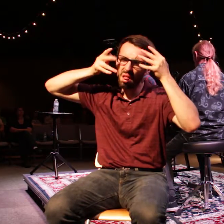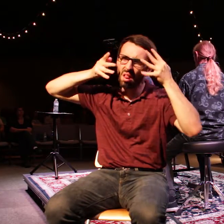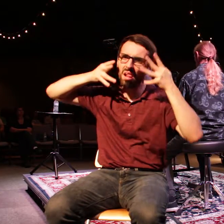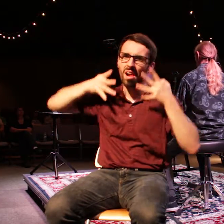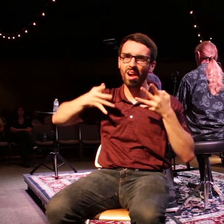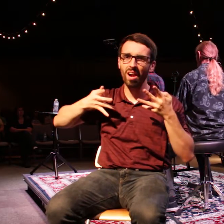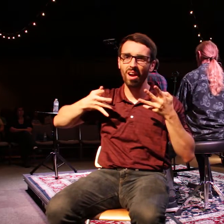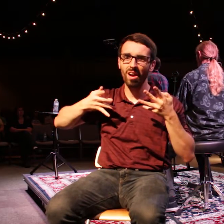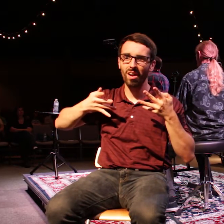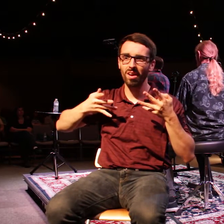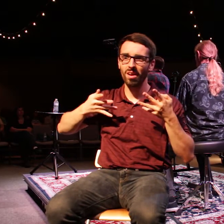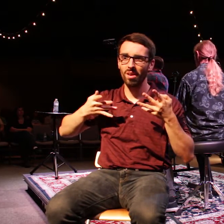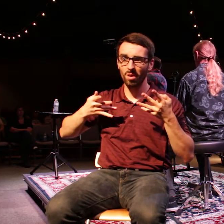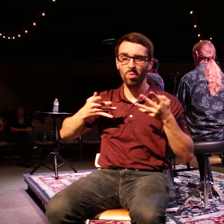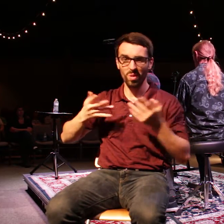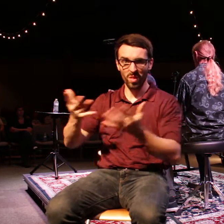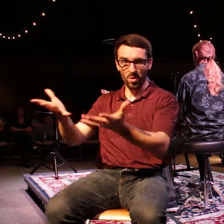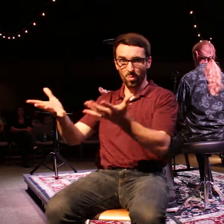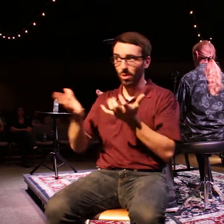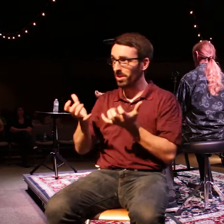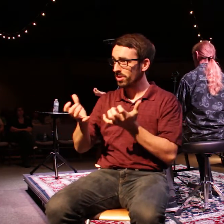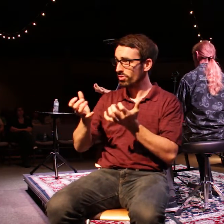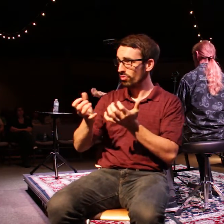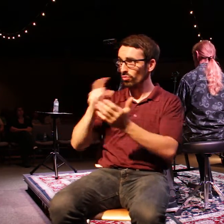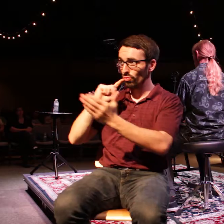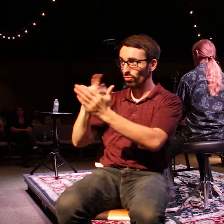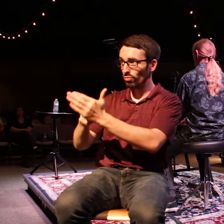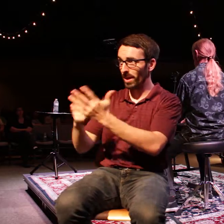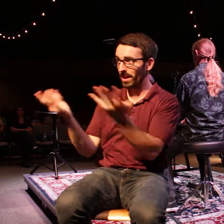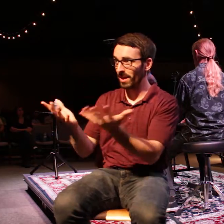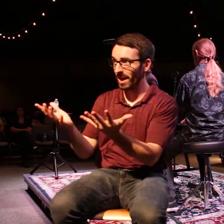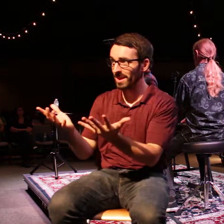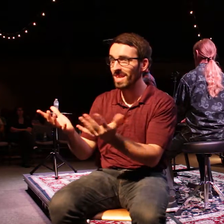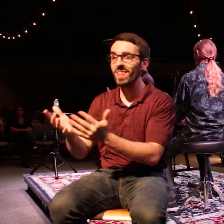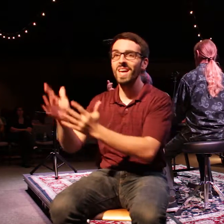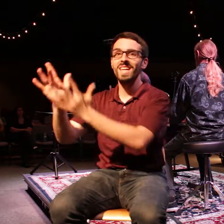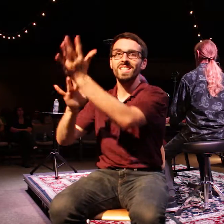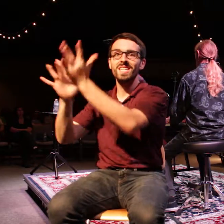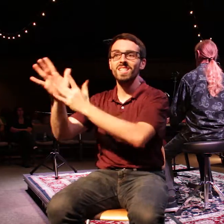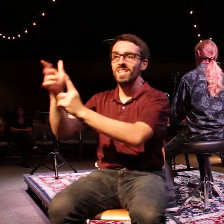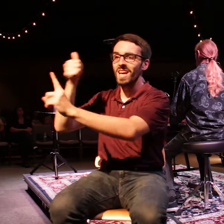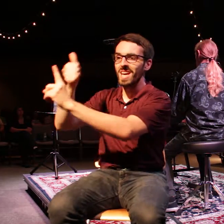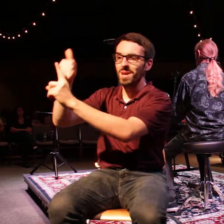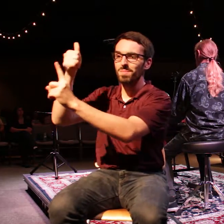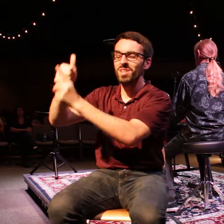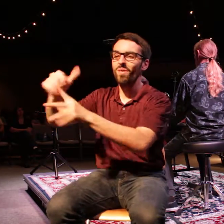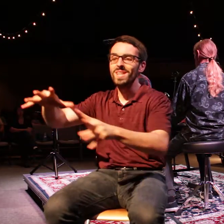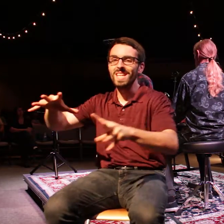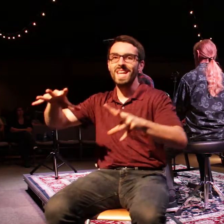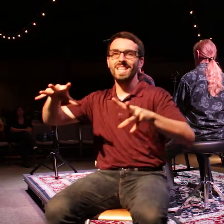we're gonna see is Jesus is actually taking on himself the curse that was meant for us.